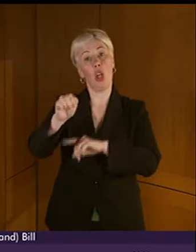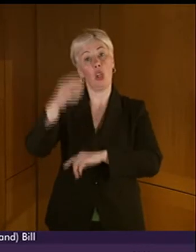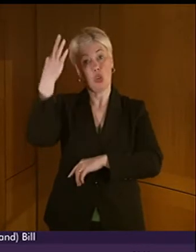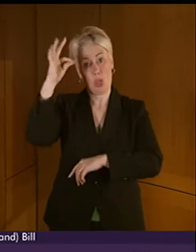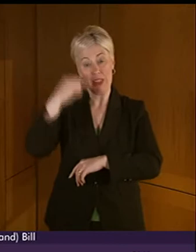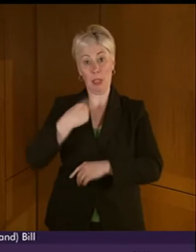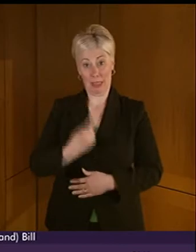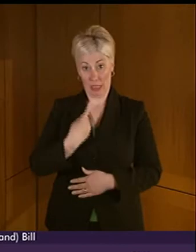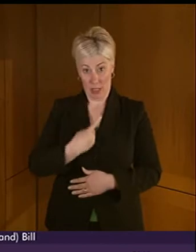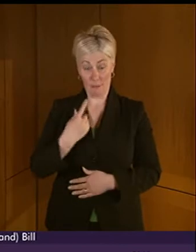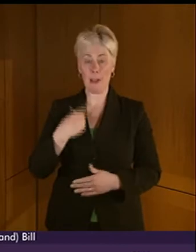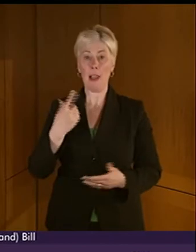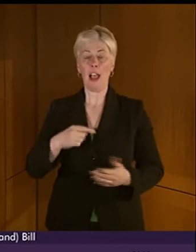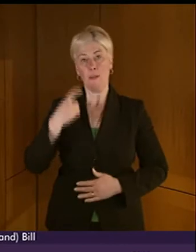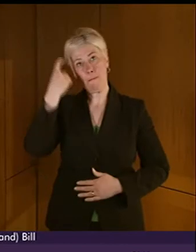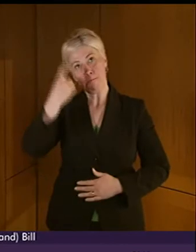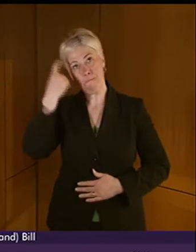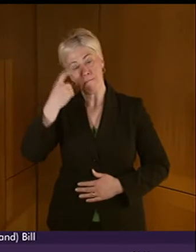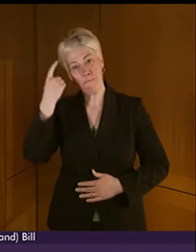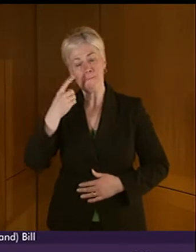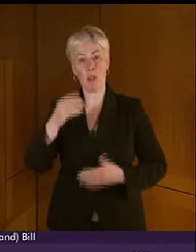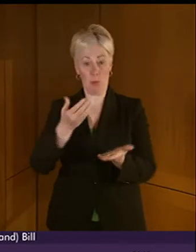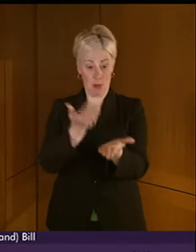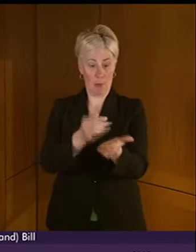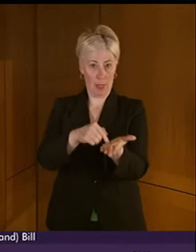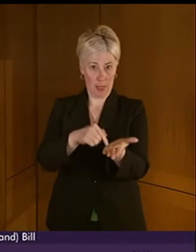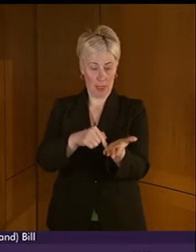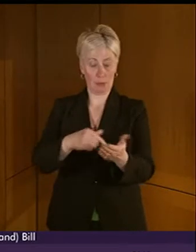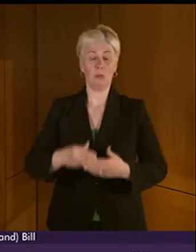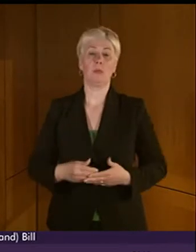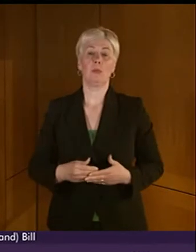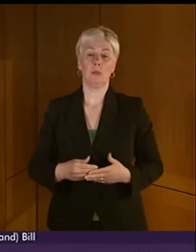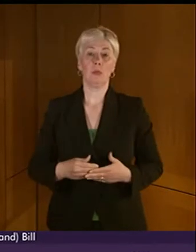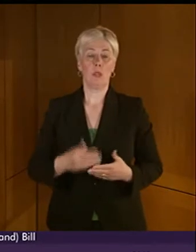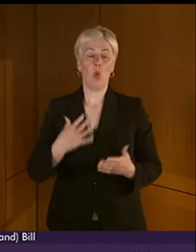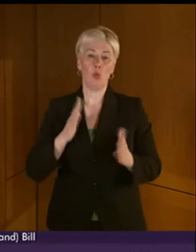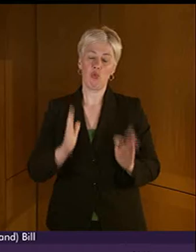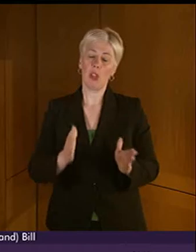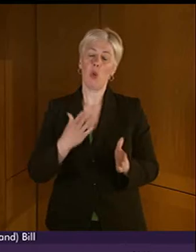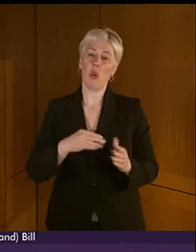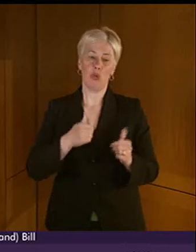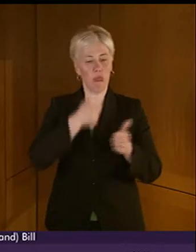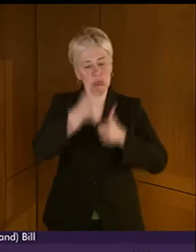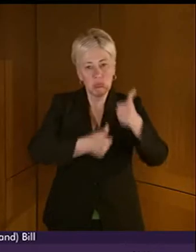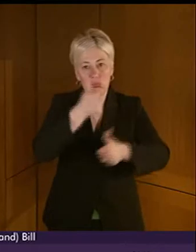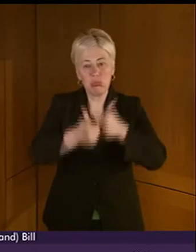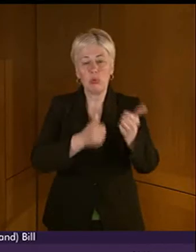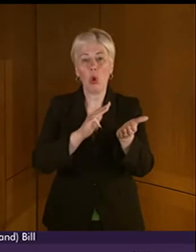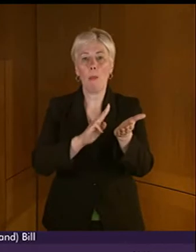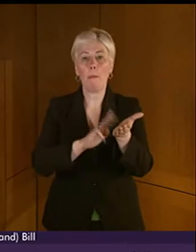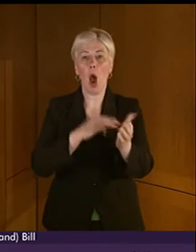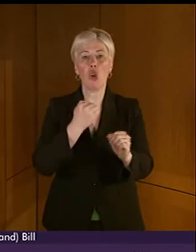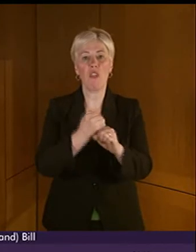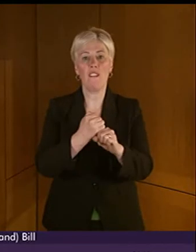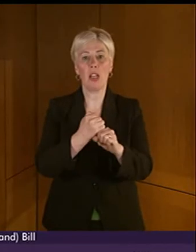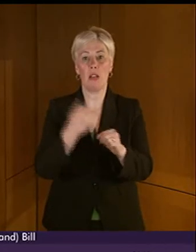opportunity to consider the proposals contained in this bill. I congratulate Mark Griffin on the progress of the